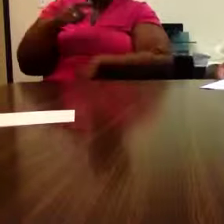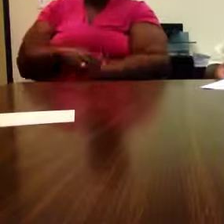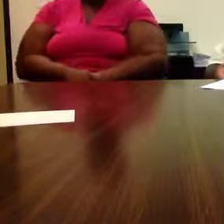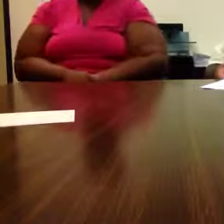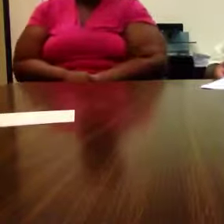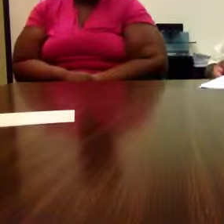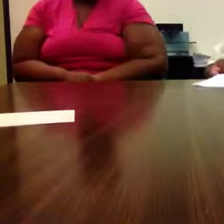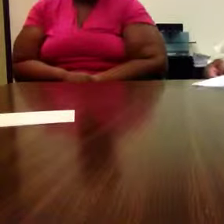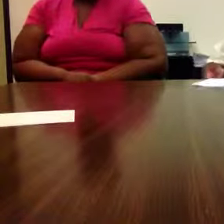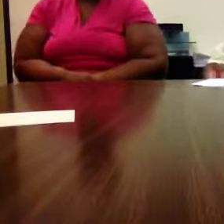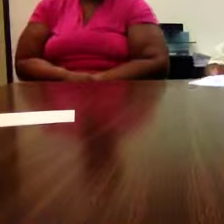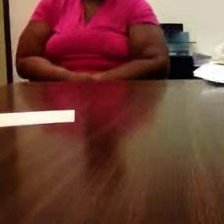Yeah, I know. All right.